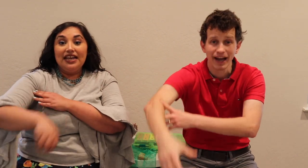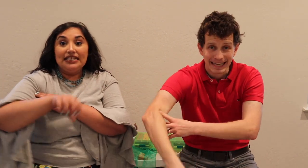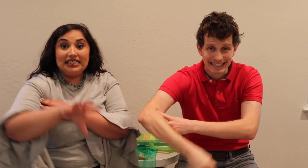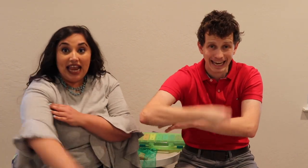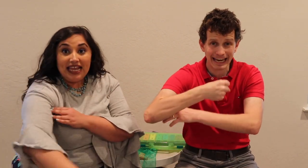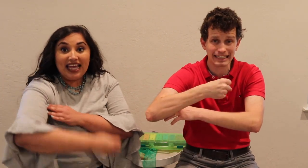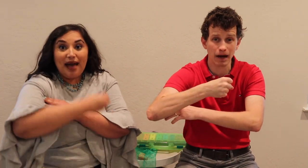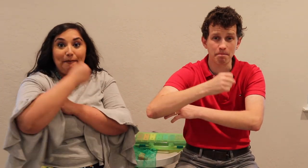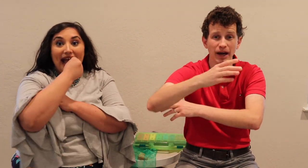Take a bite,